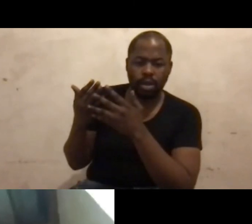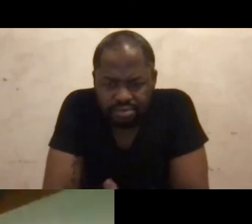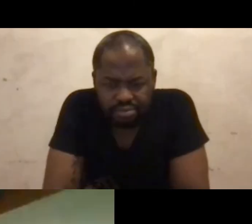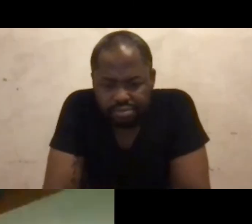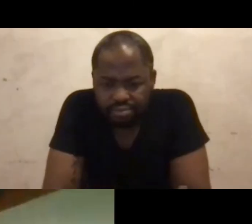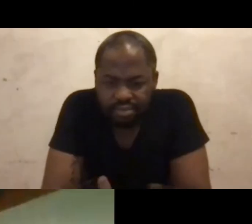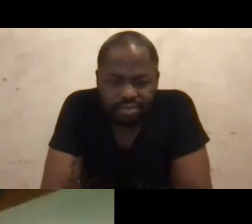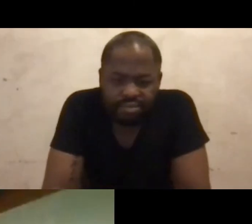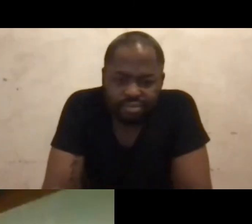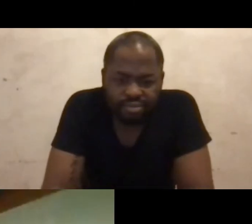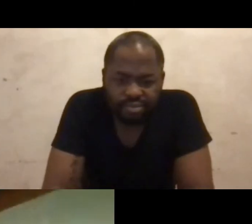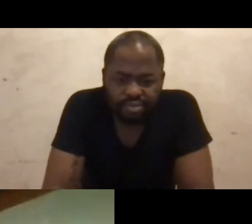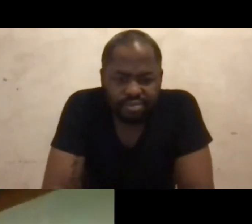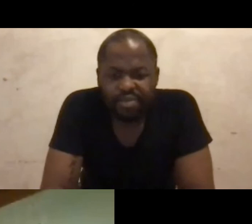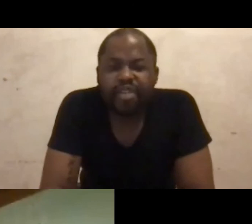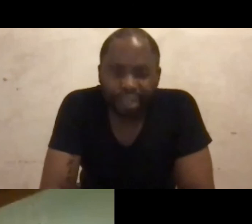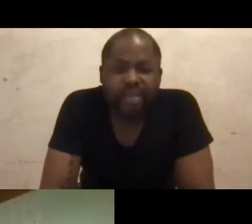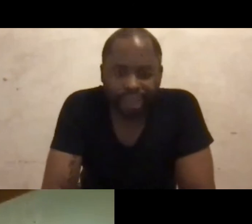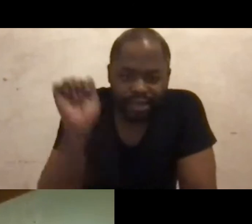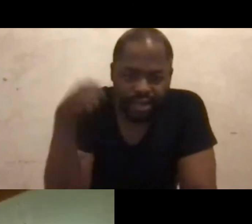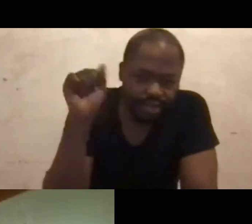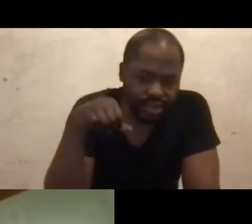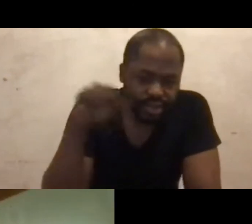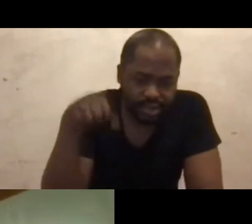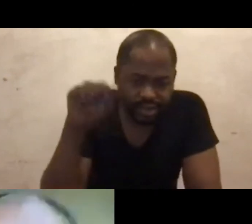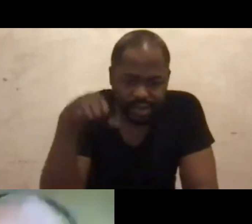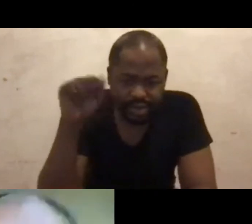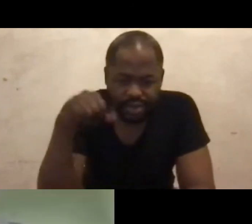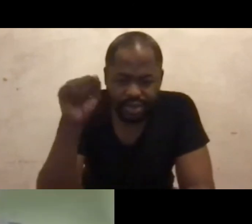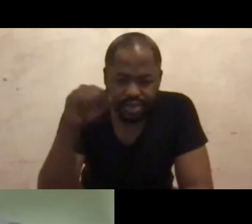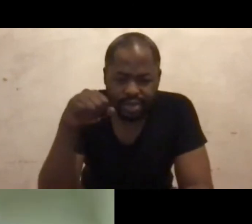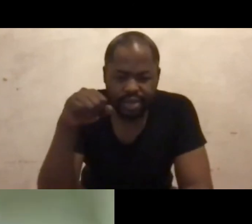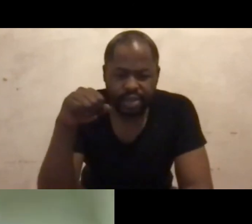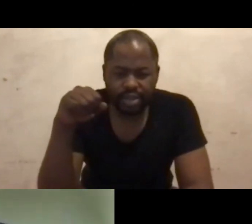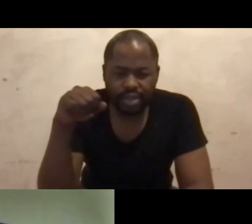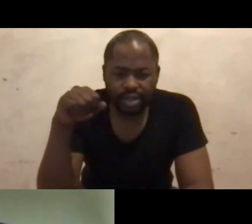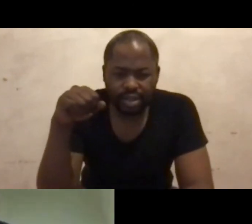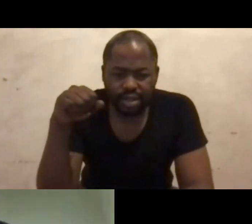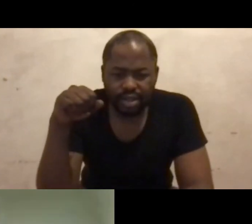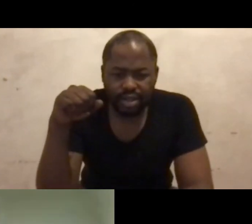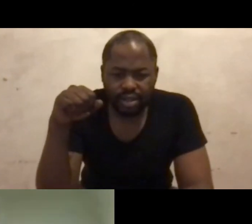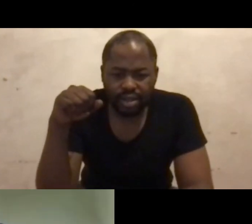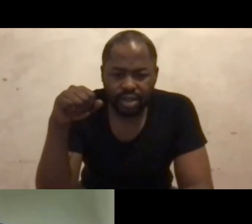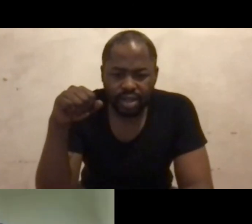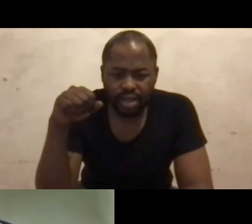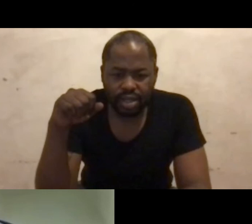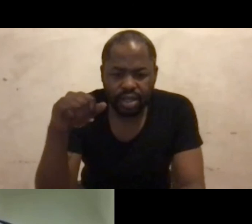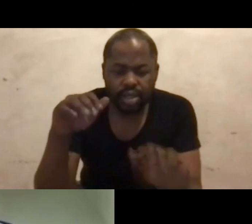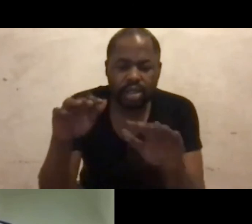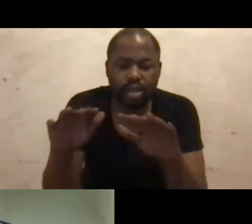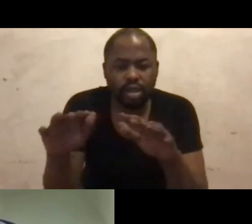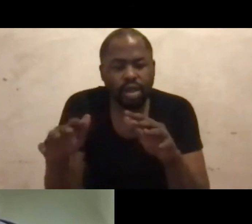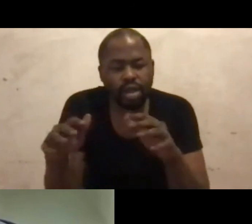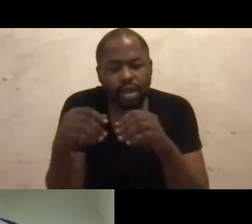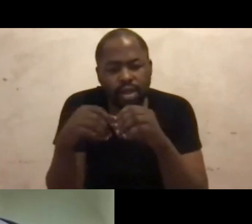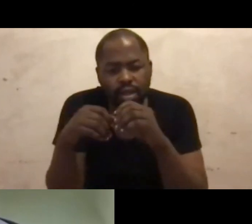Can you hear me now? Yes. Yes, we can. Okay. The thing I want to say is how can we expect society to